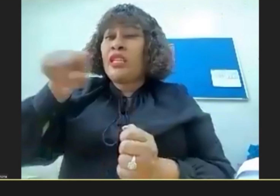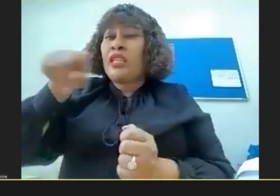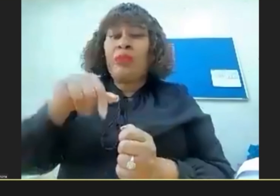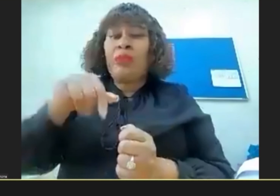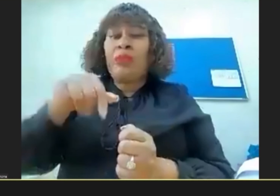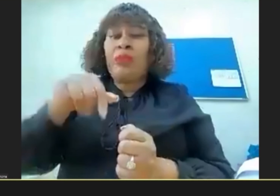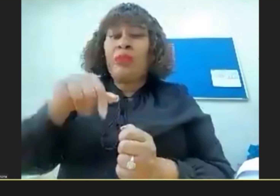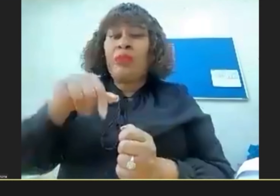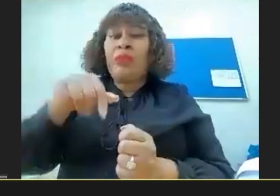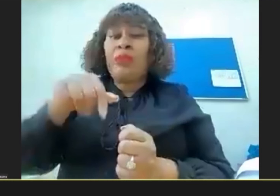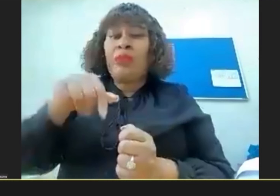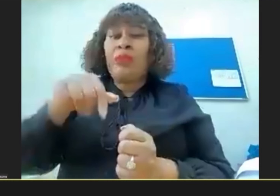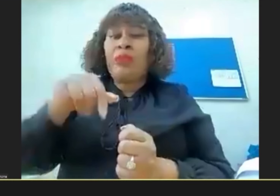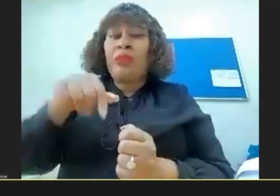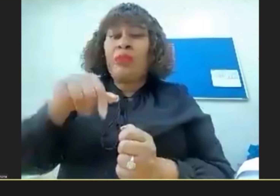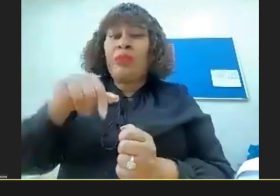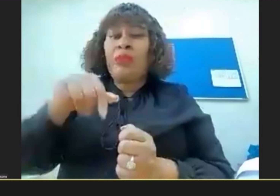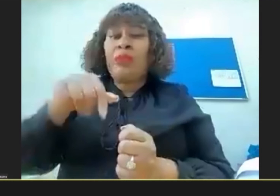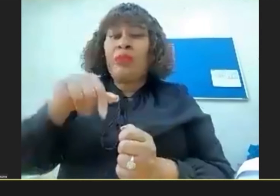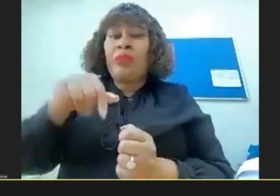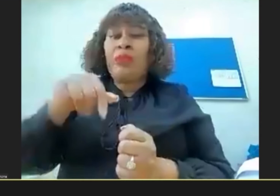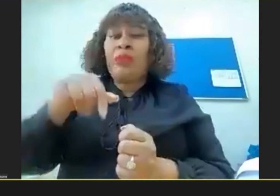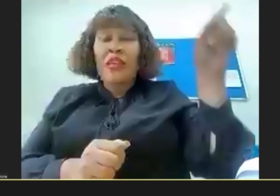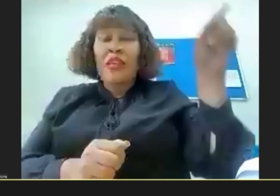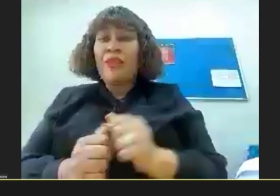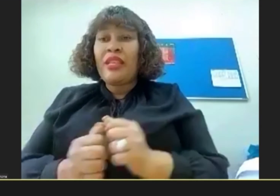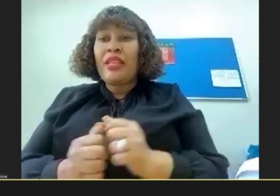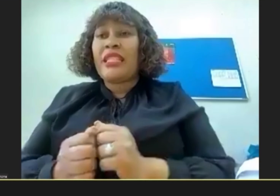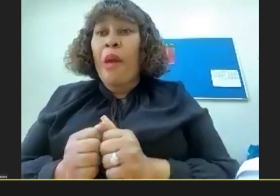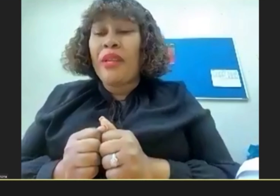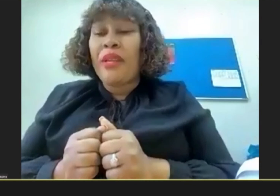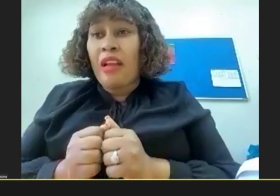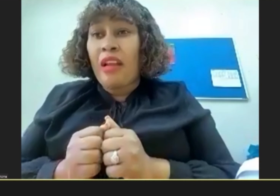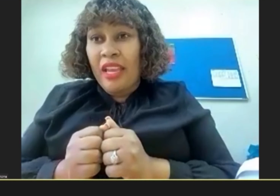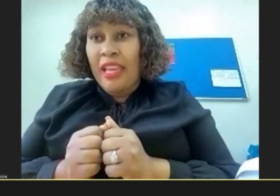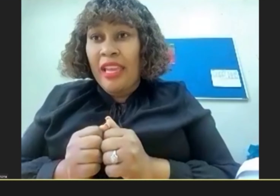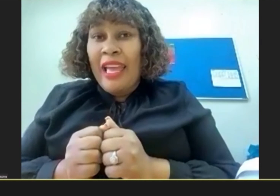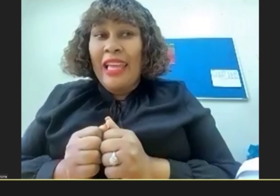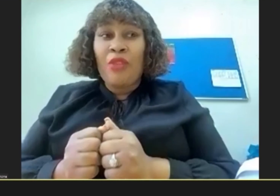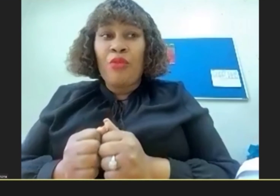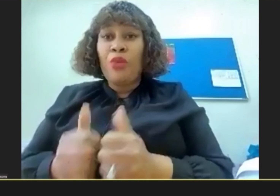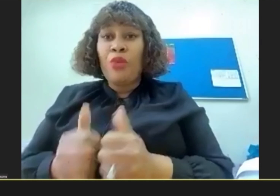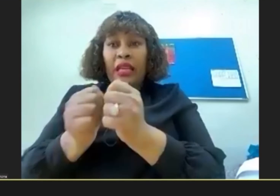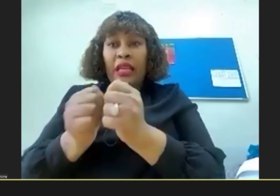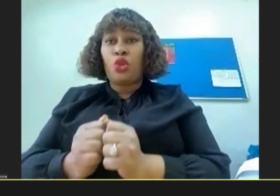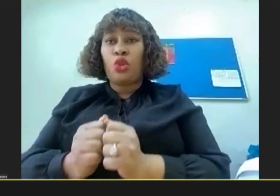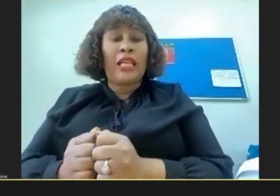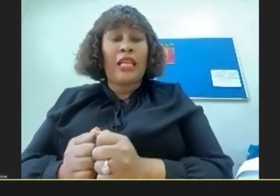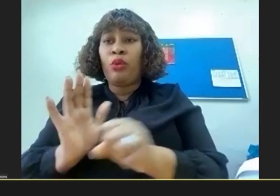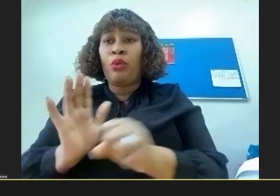interpreters In class was like Hey guys No we need to stop this class Something is happening out there And then when we checked On Twitter People were